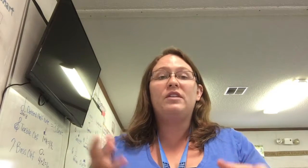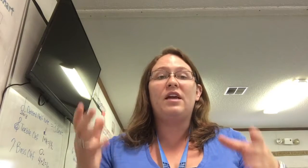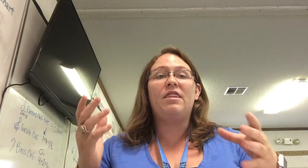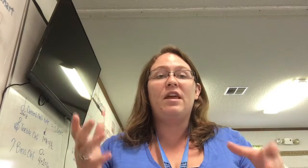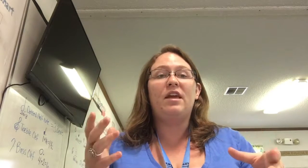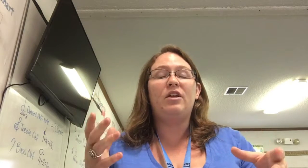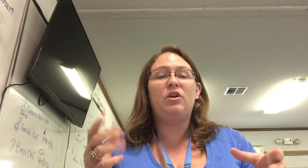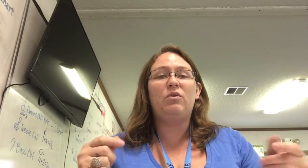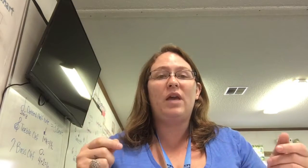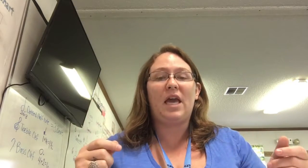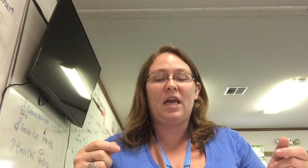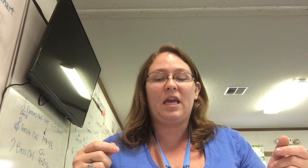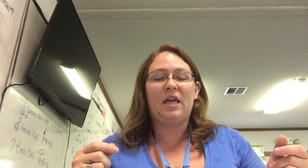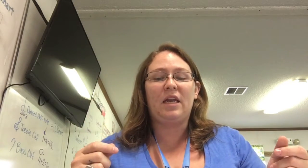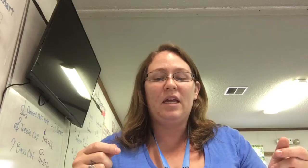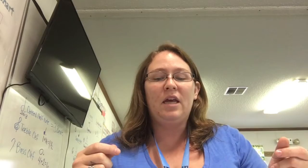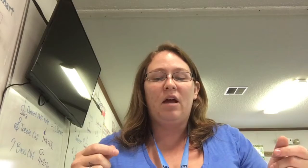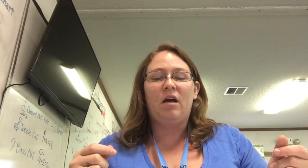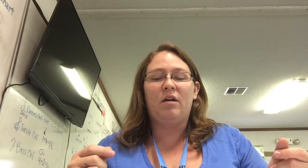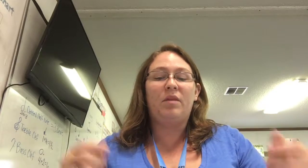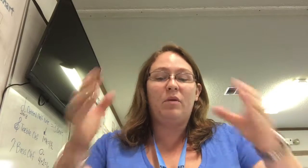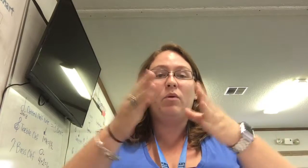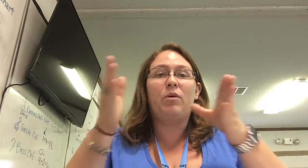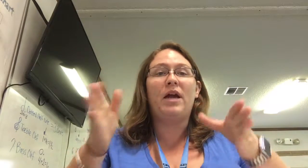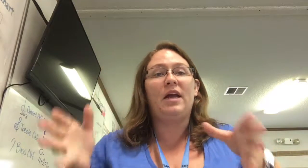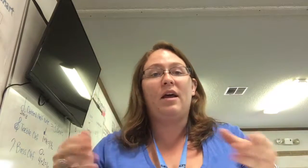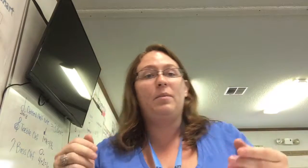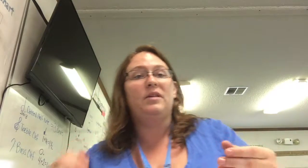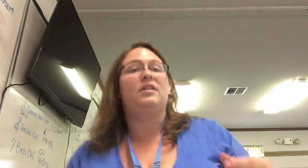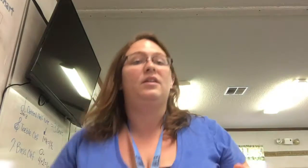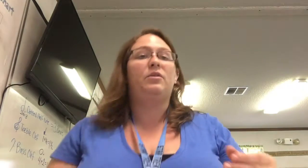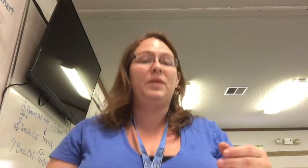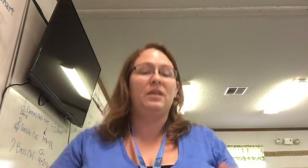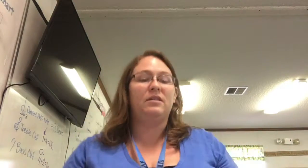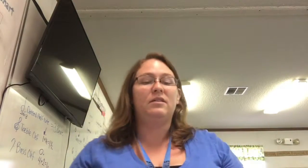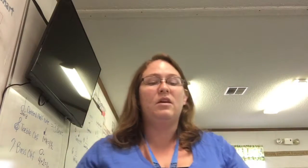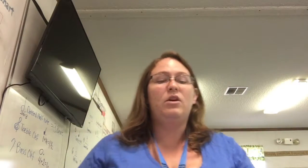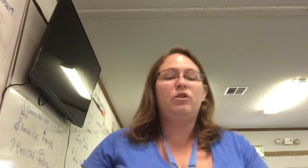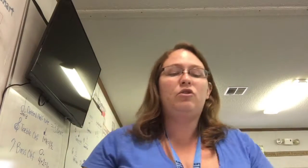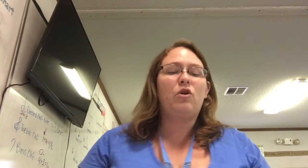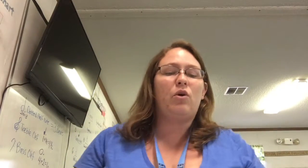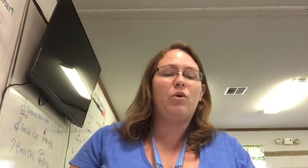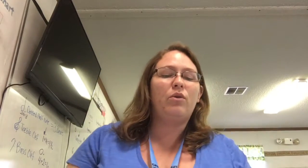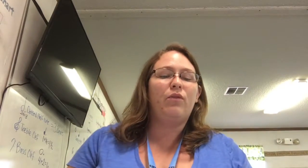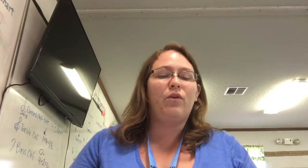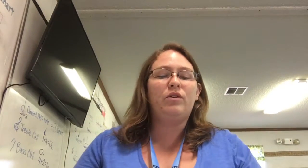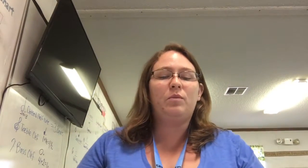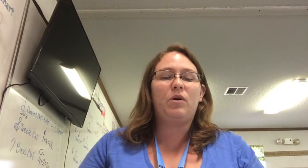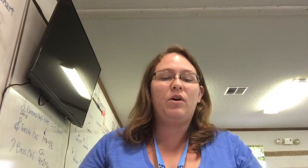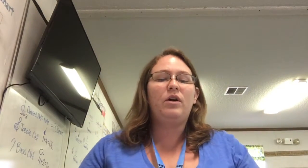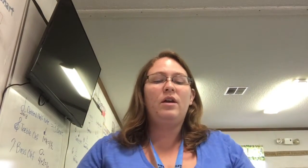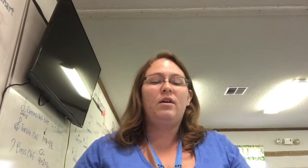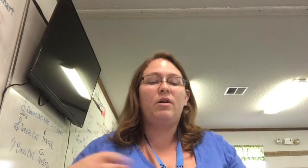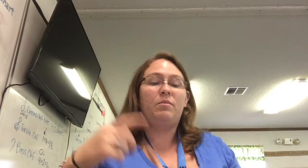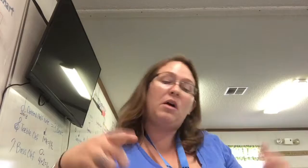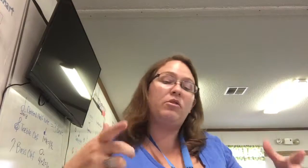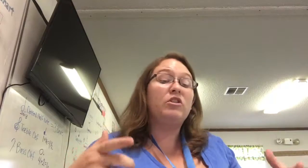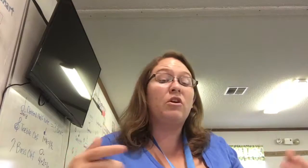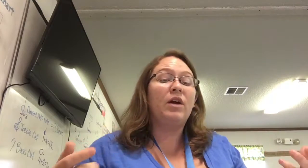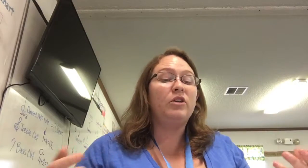and then you can then we'll break it up into little pieces. So the first part well I'll just go ahead